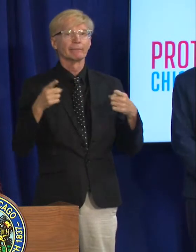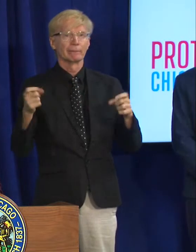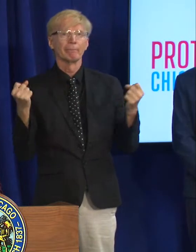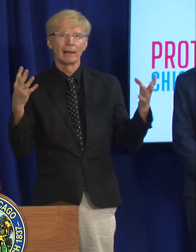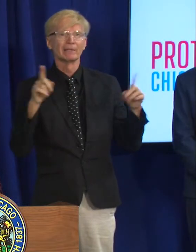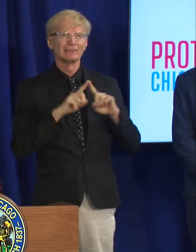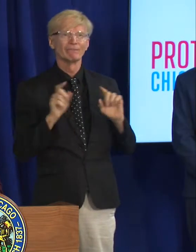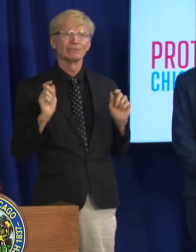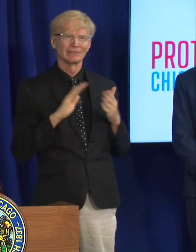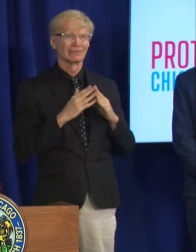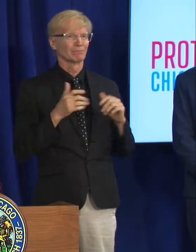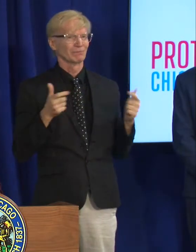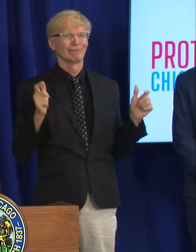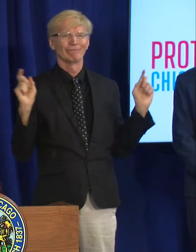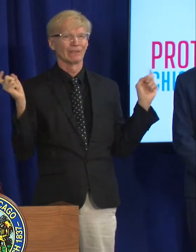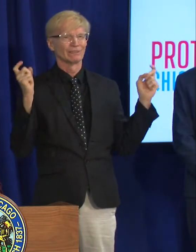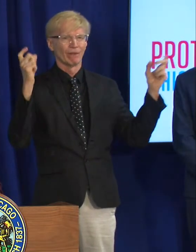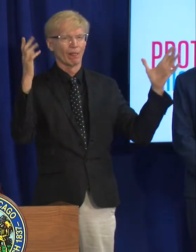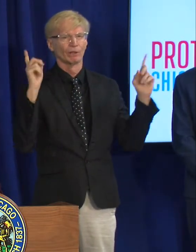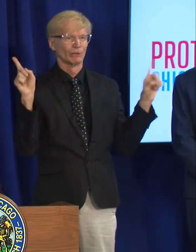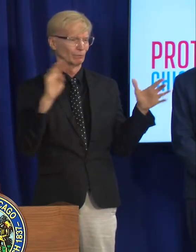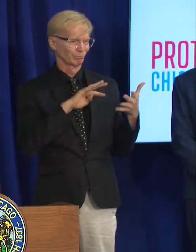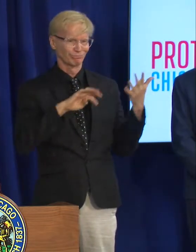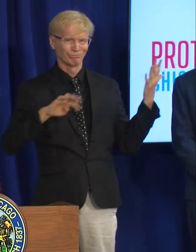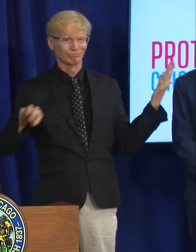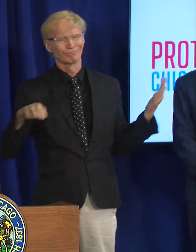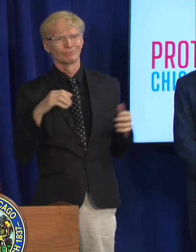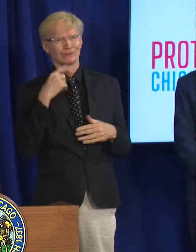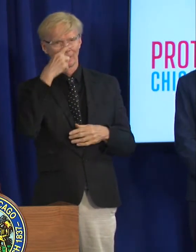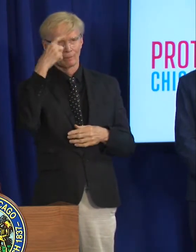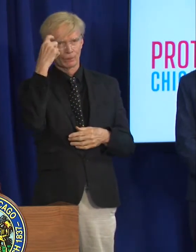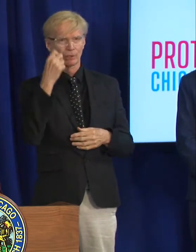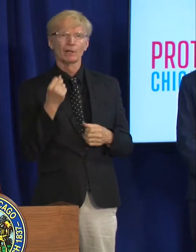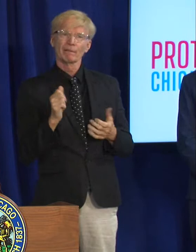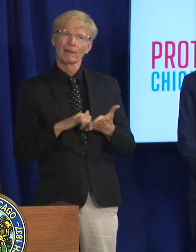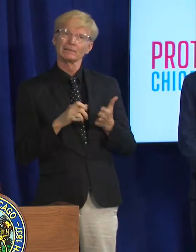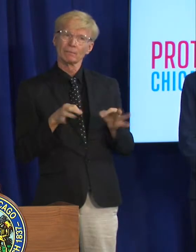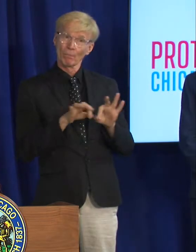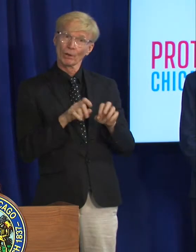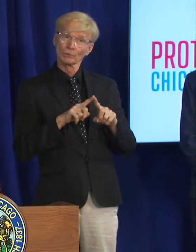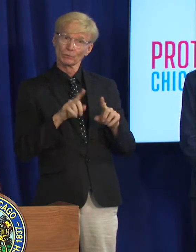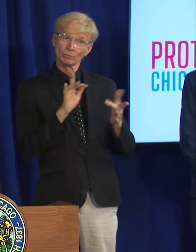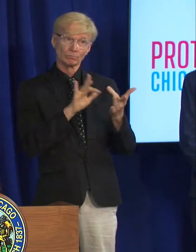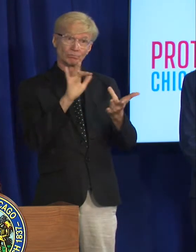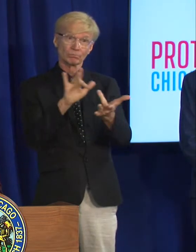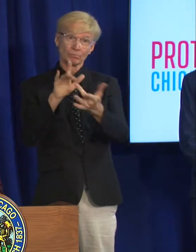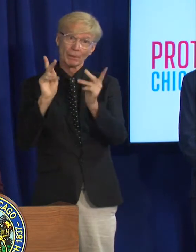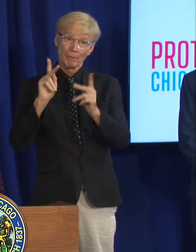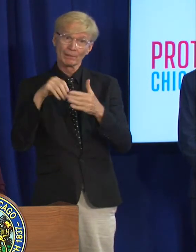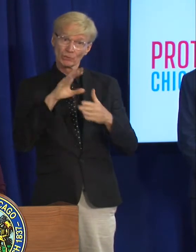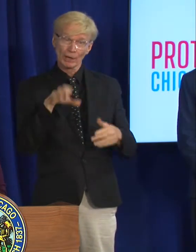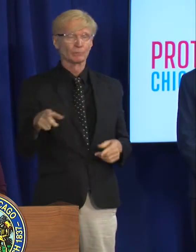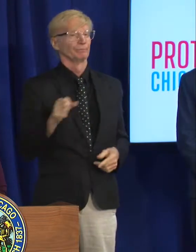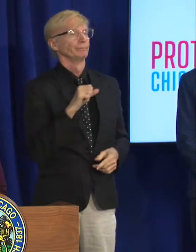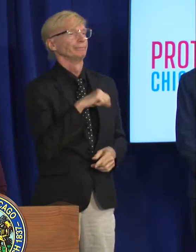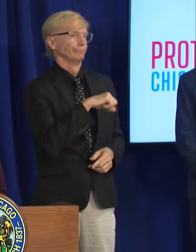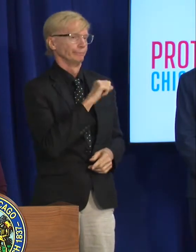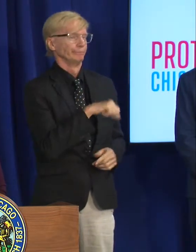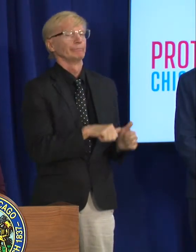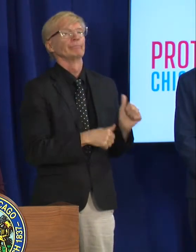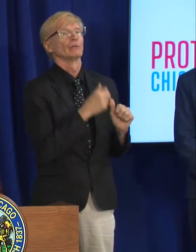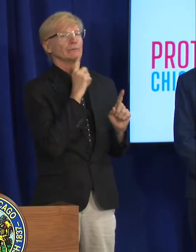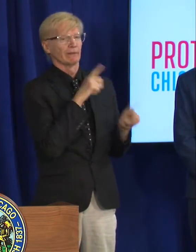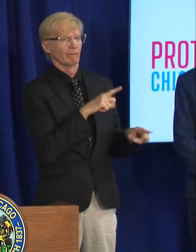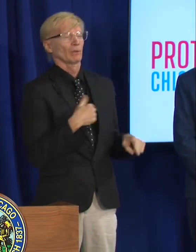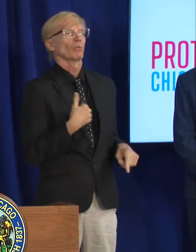that is uh that's pretty key is as far as reaching out to a number of people in chicago yeah most definitely and in fact we are already doing some